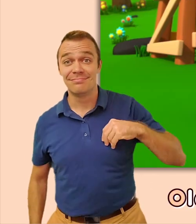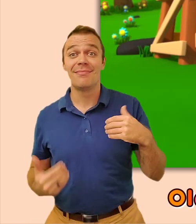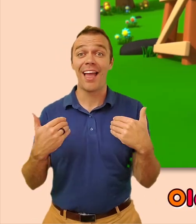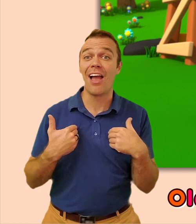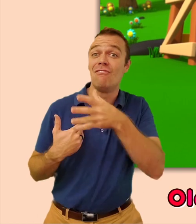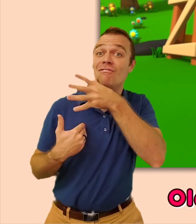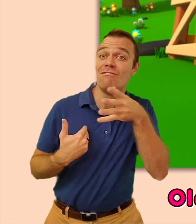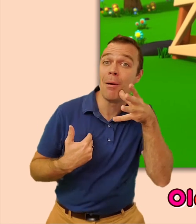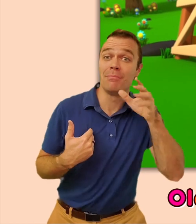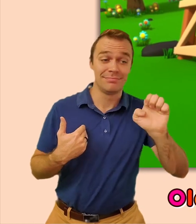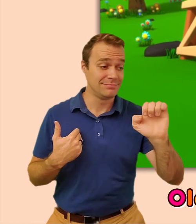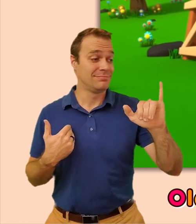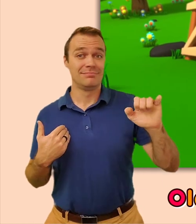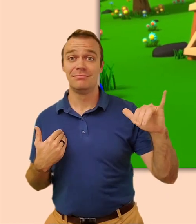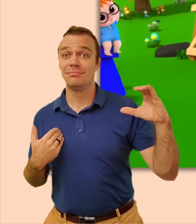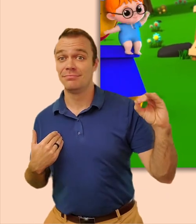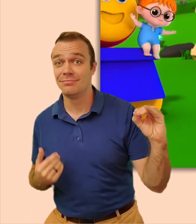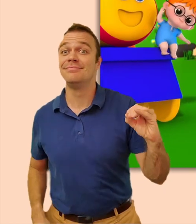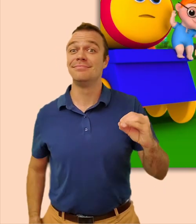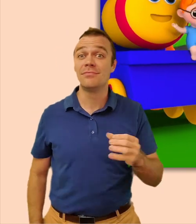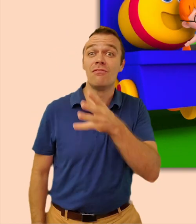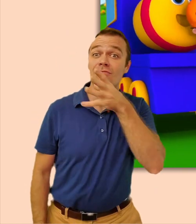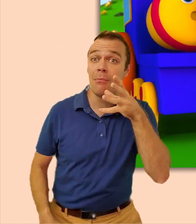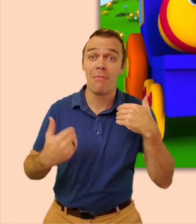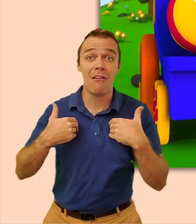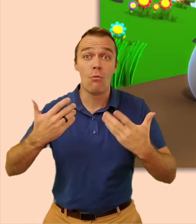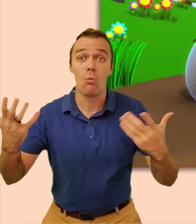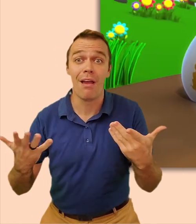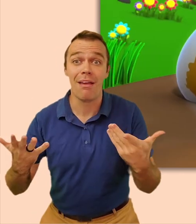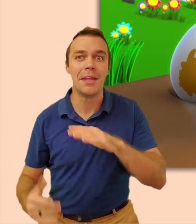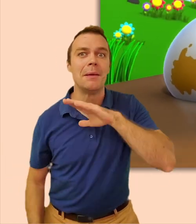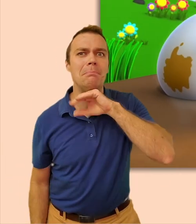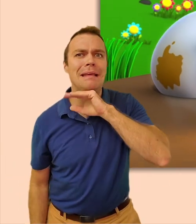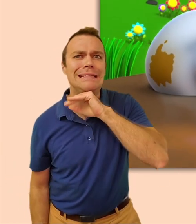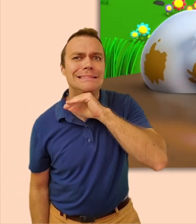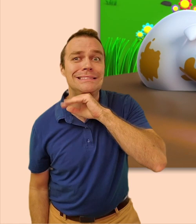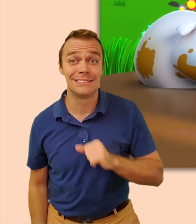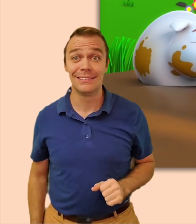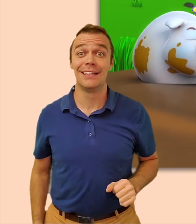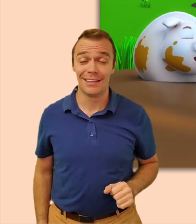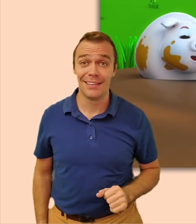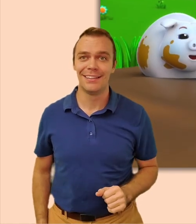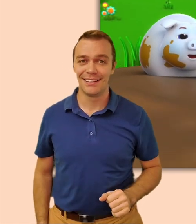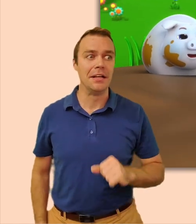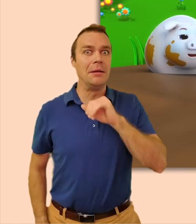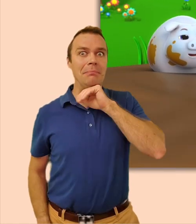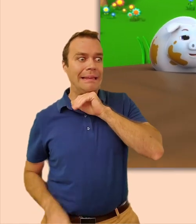Old MacDonald had a farm, E-I-E-I-O And on his farm he had some pigs, E-I-E-I